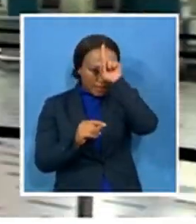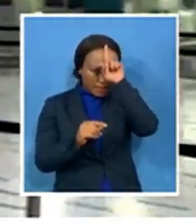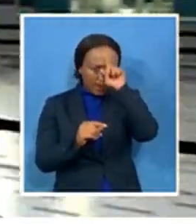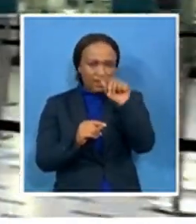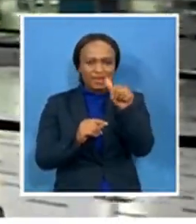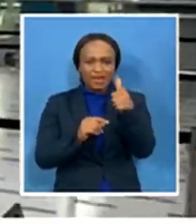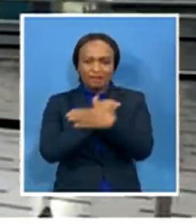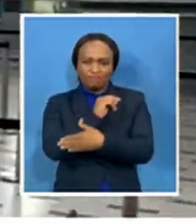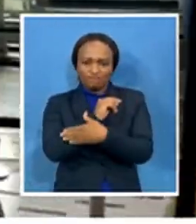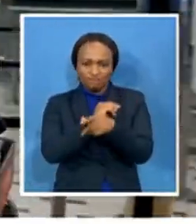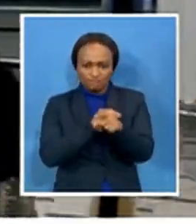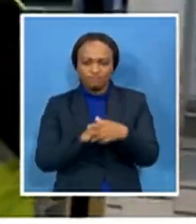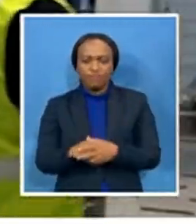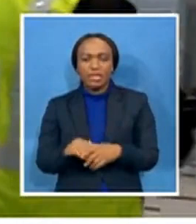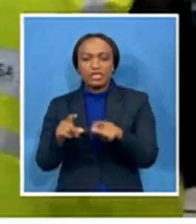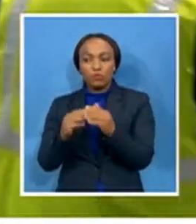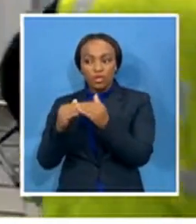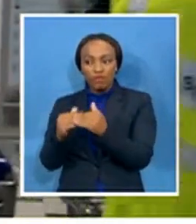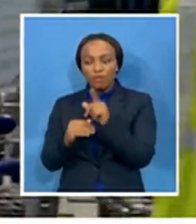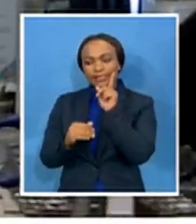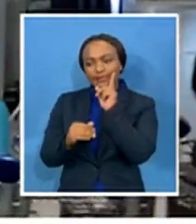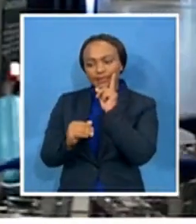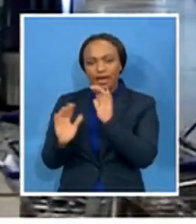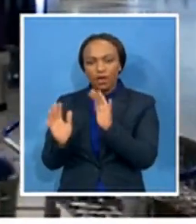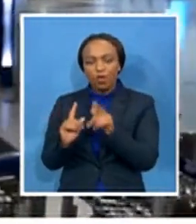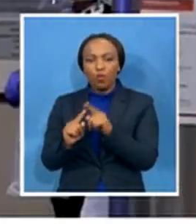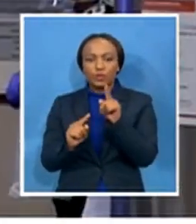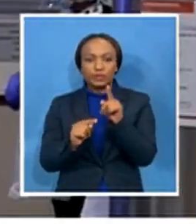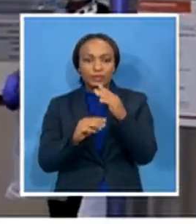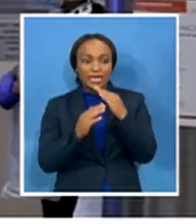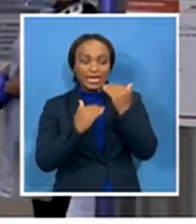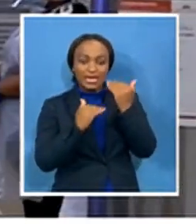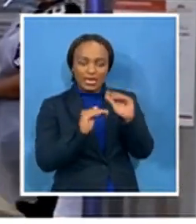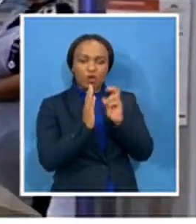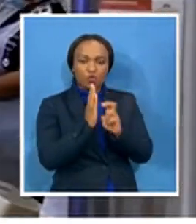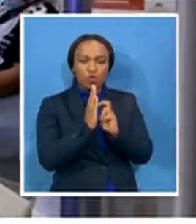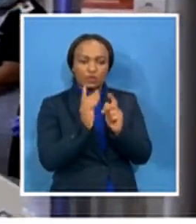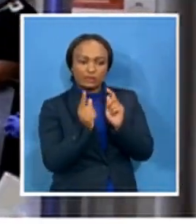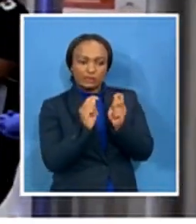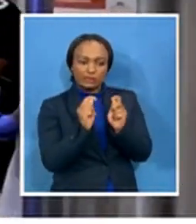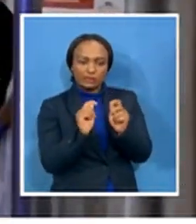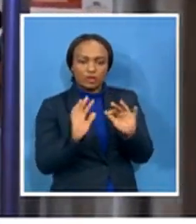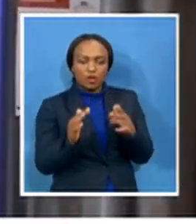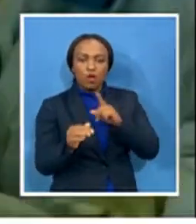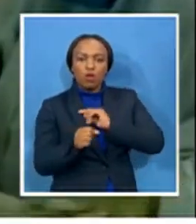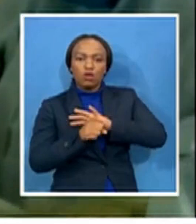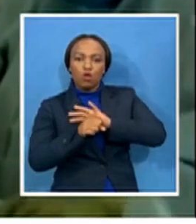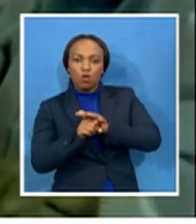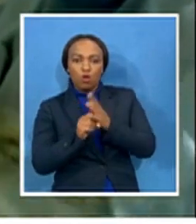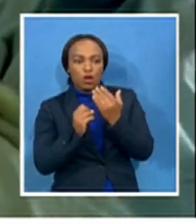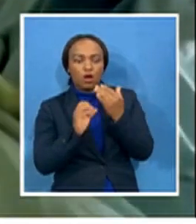scrutinise how the restrictions will adjust as infection rates around the world increase or decrease.